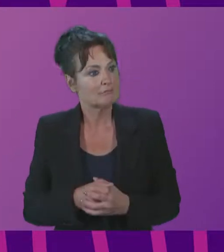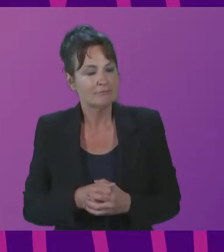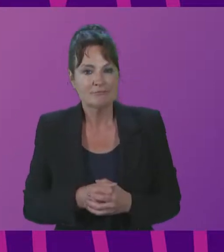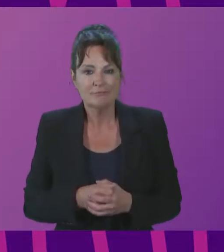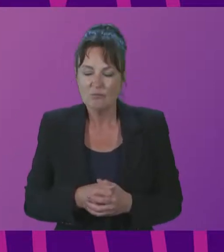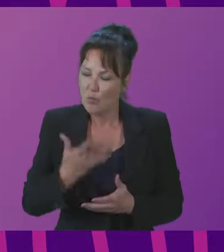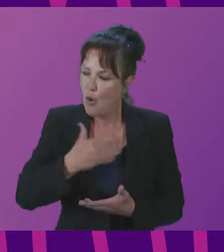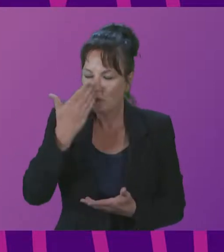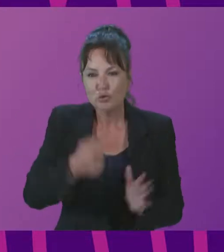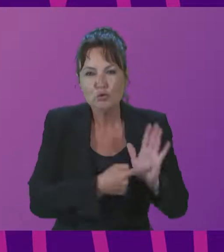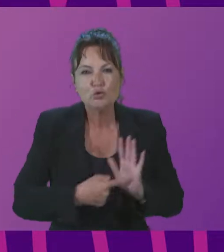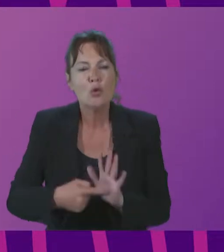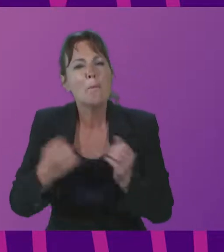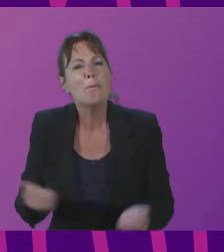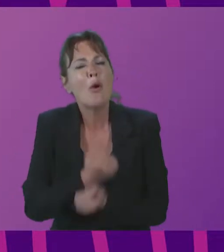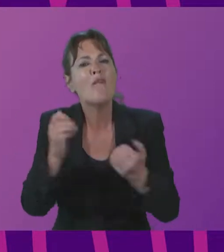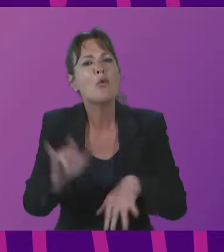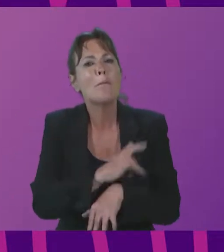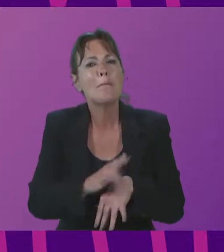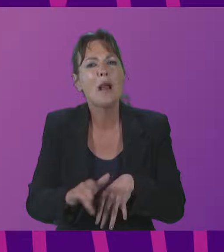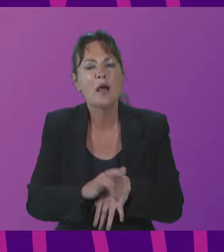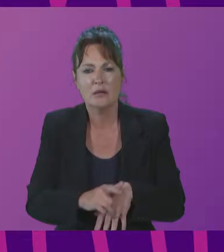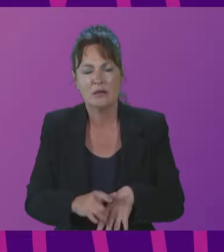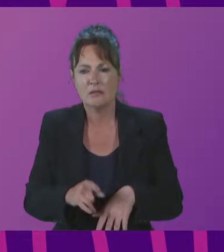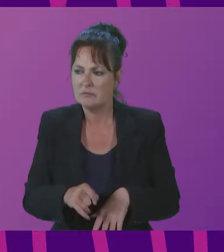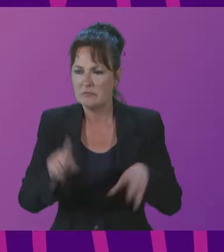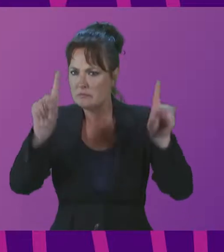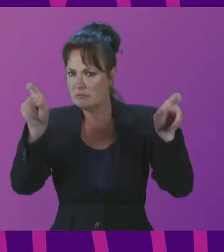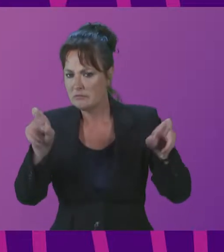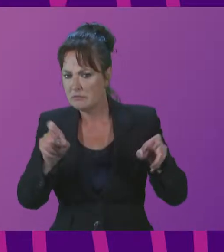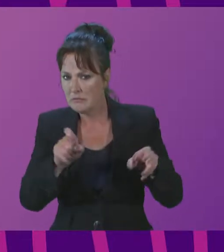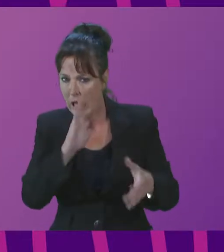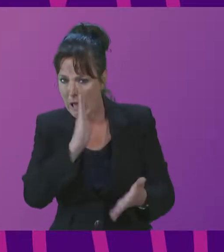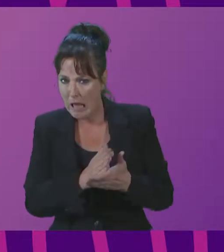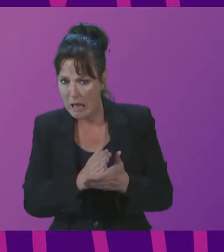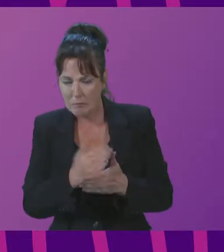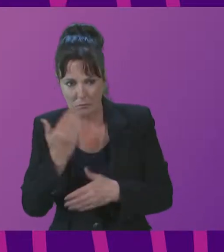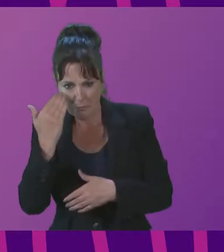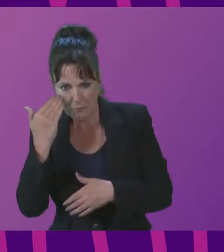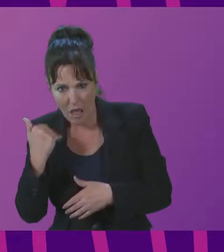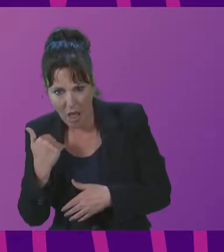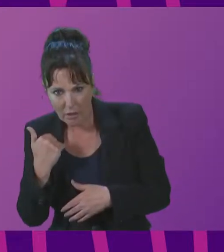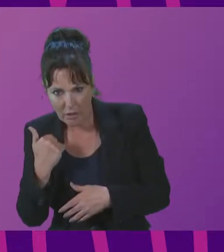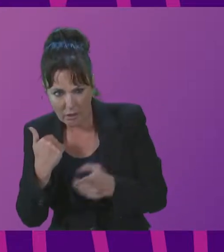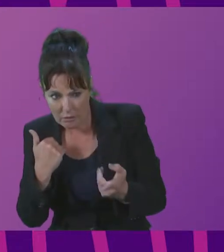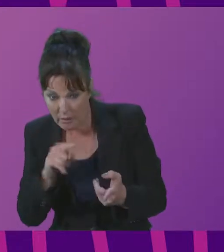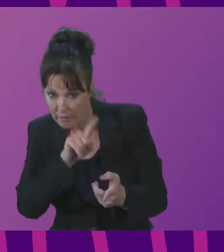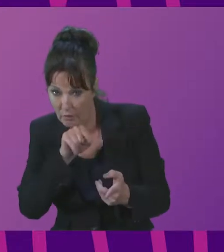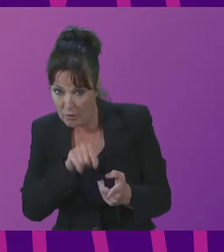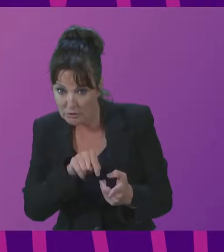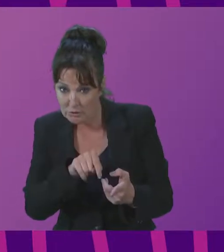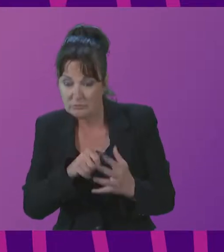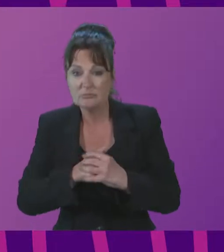a powerful play called Is It a Black, as a question, or in Portuguese, Isto é um negro.